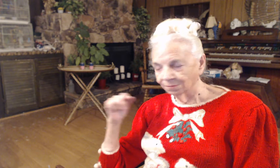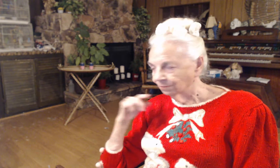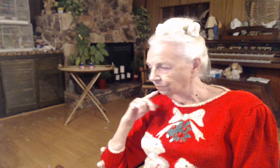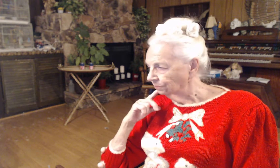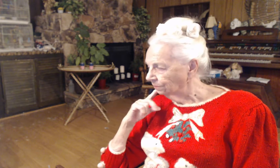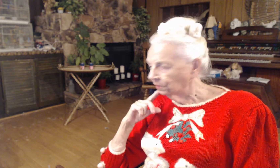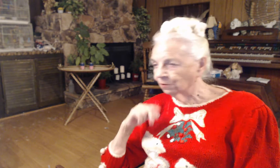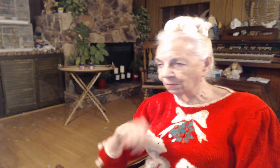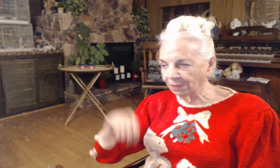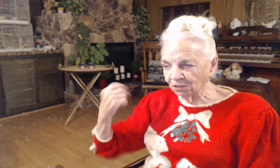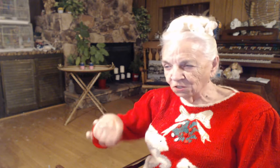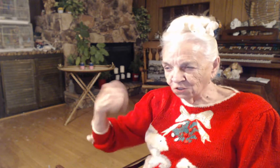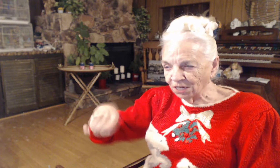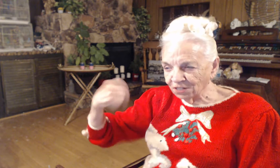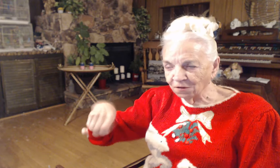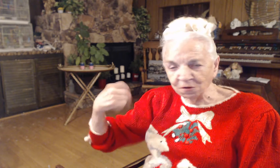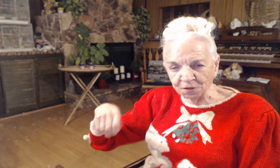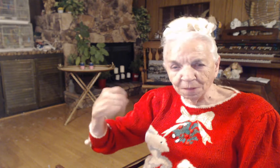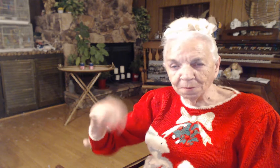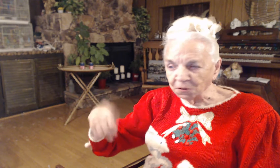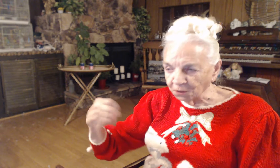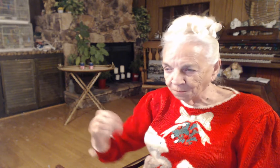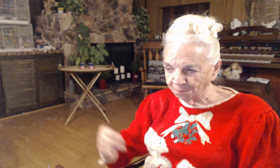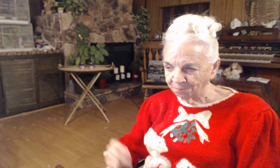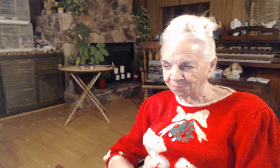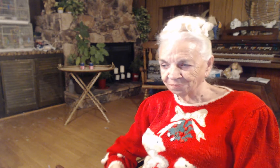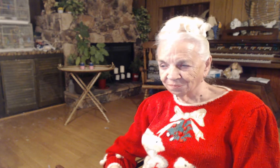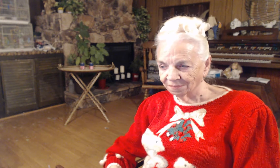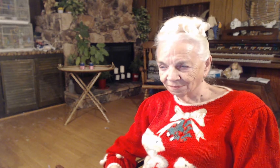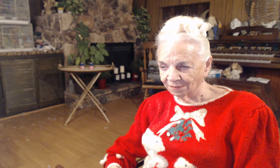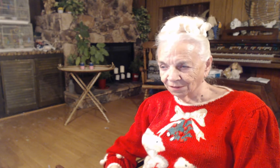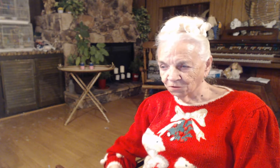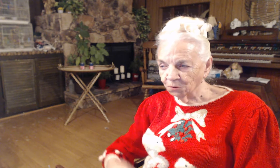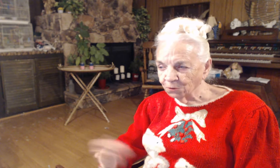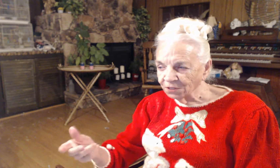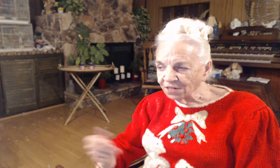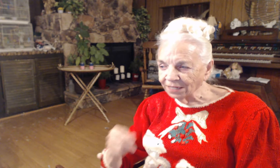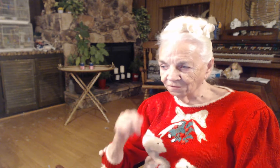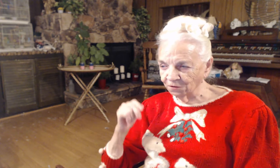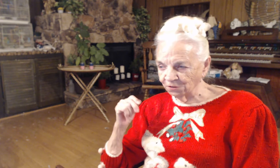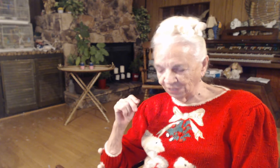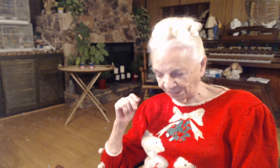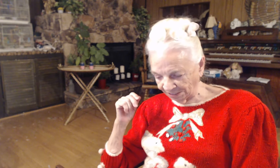You can barely shake down the thermometer, so you can take it for the second time.